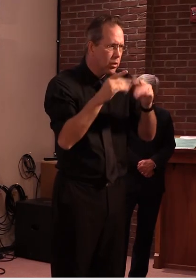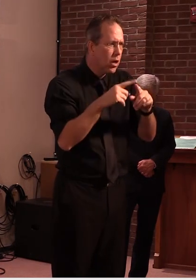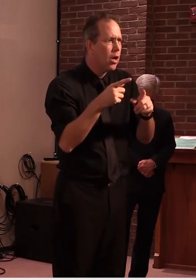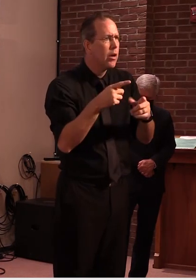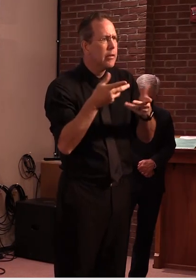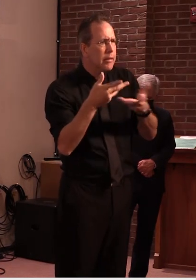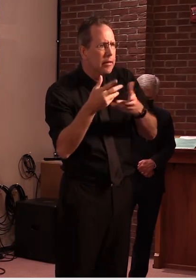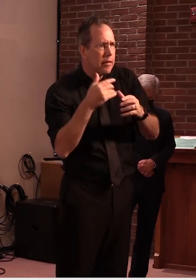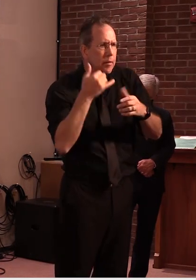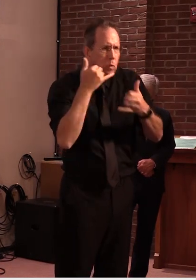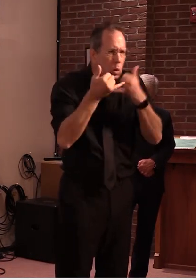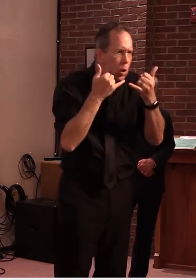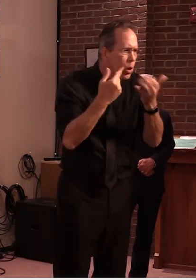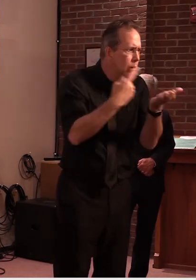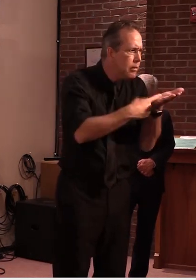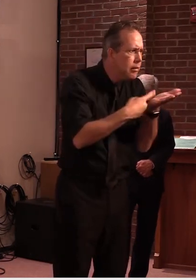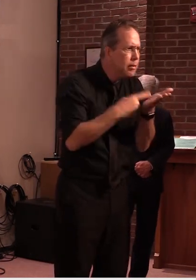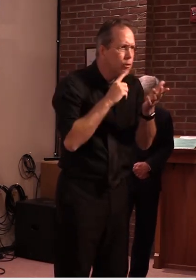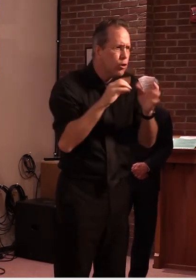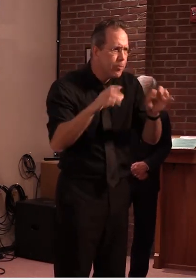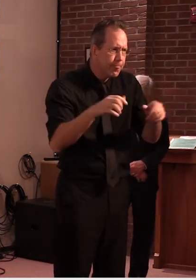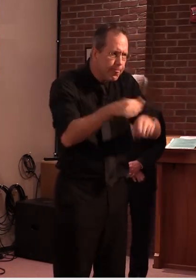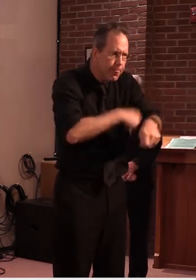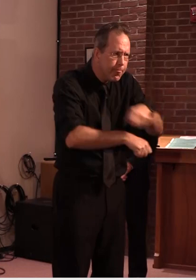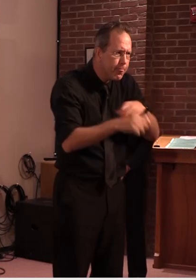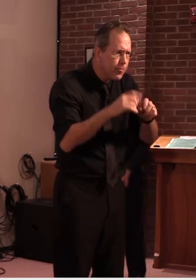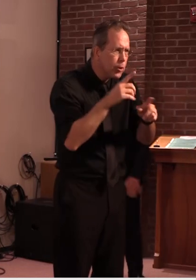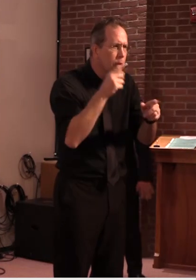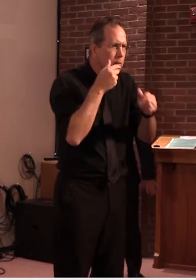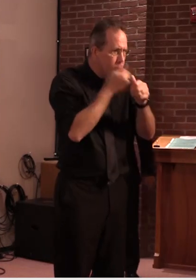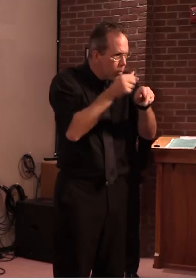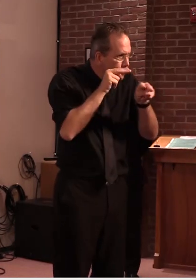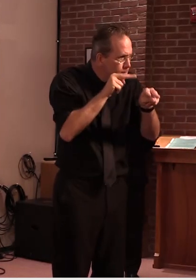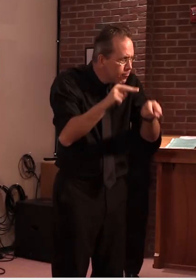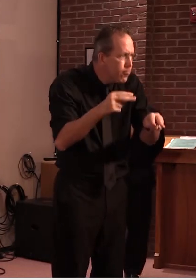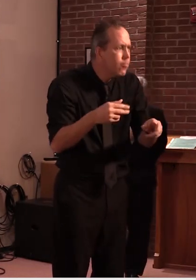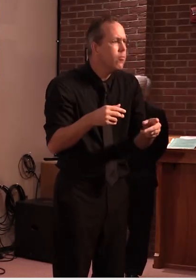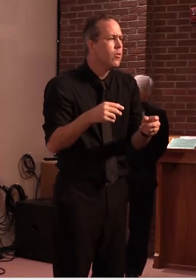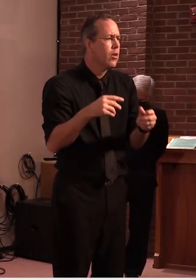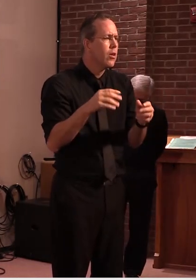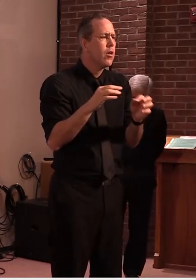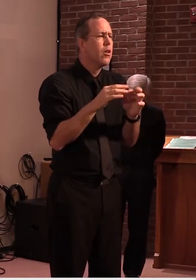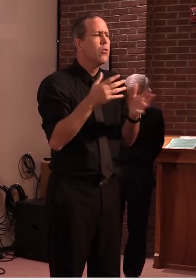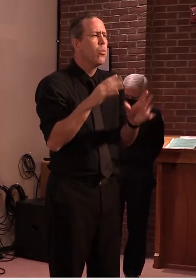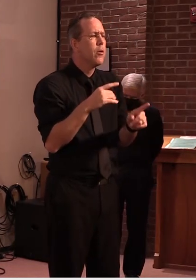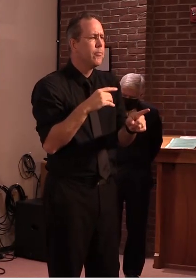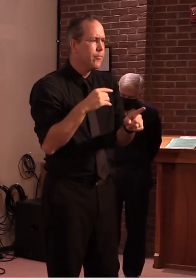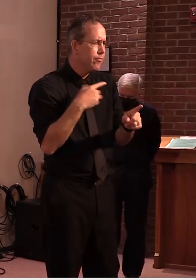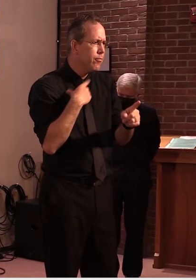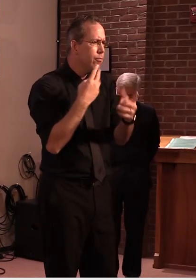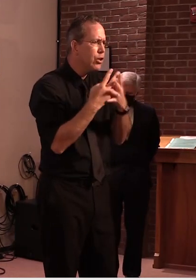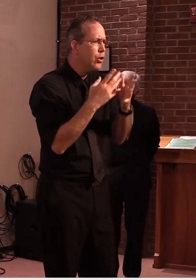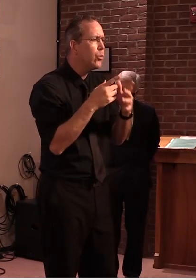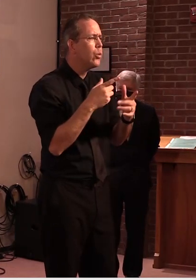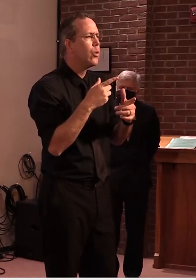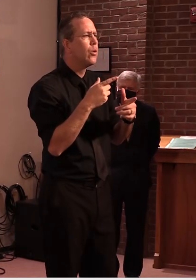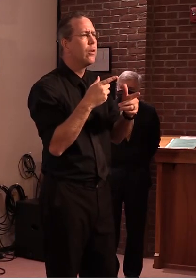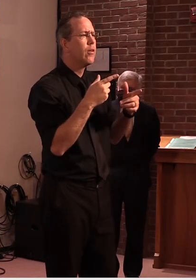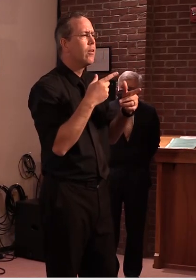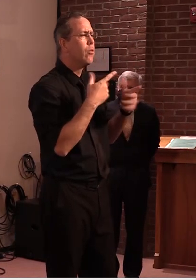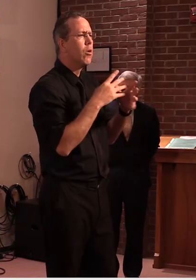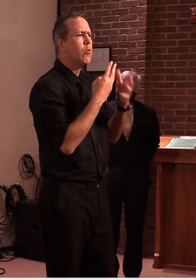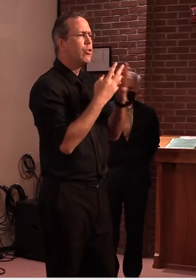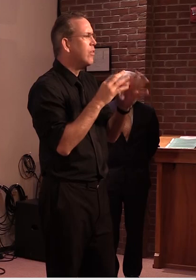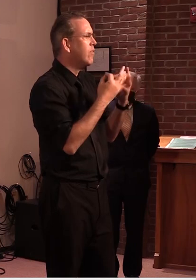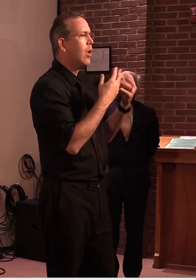between the families and and where the inmates are as far as their conditions down there um what about